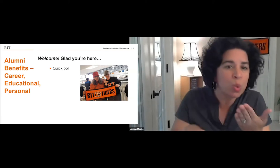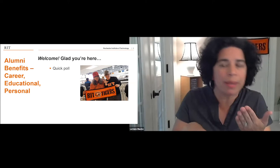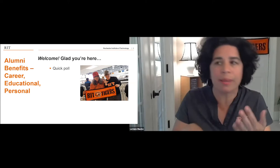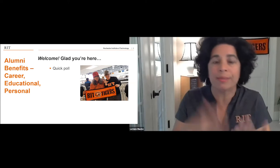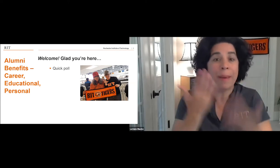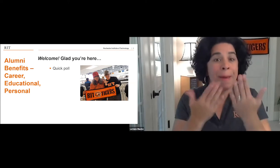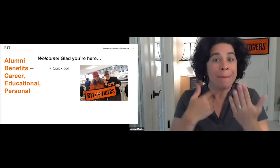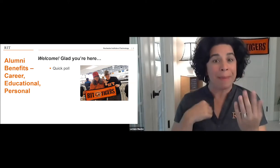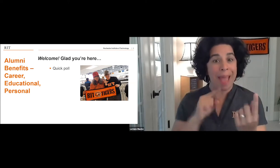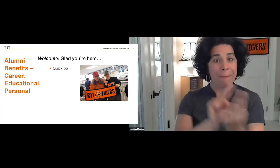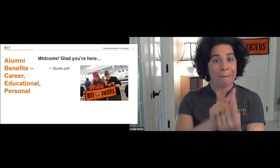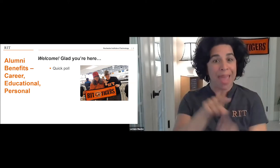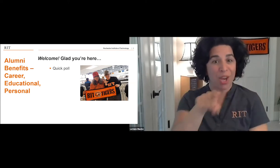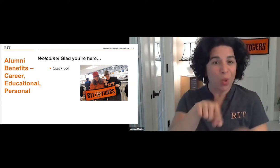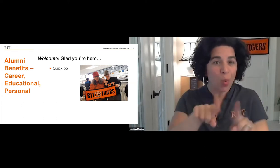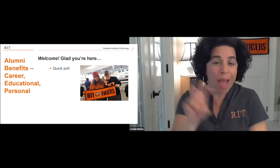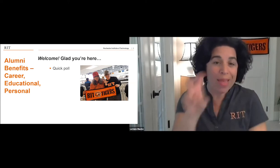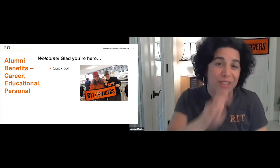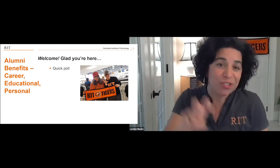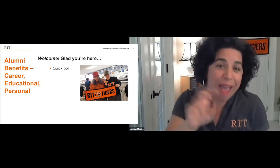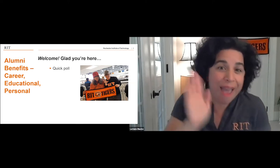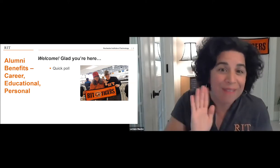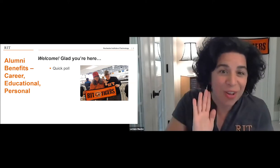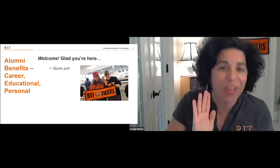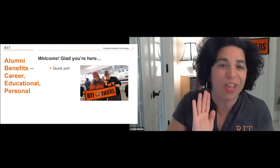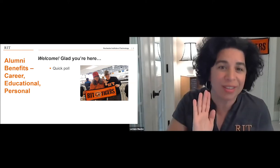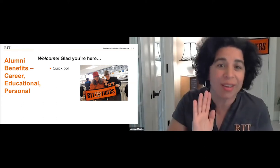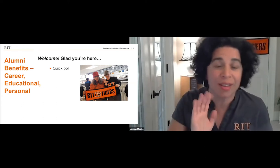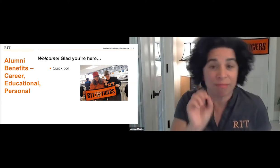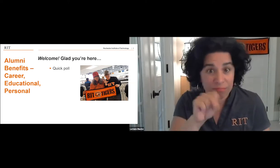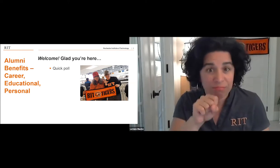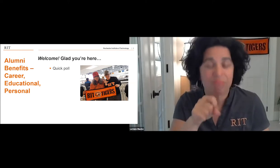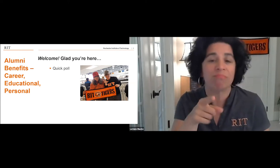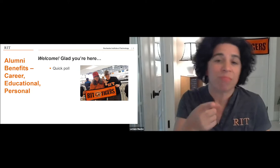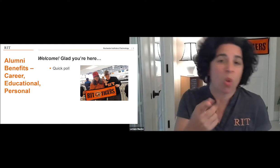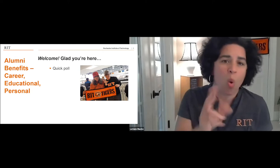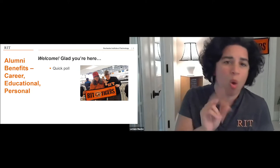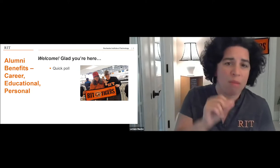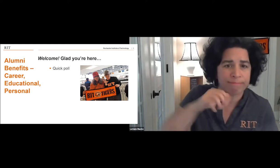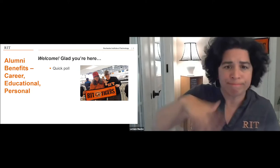event? Have you visited campus or presented to students? Maybe I've met you during travels?